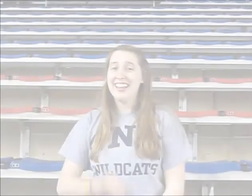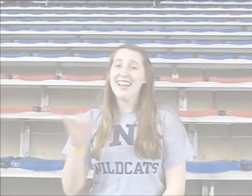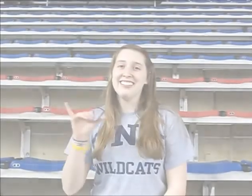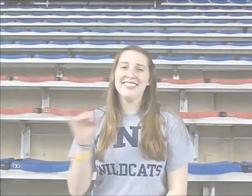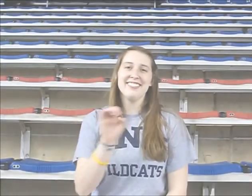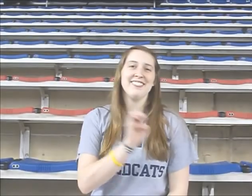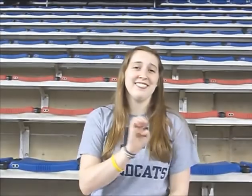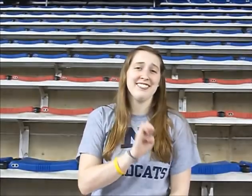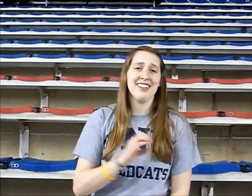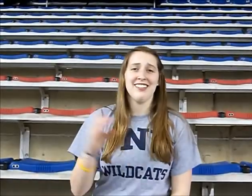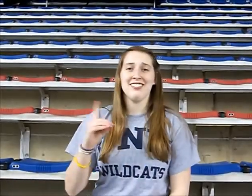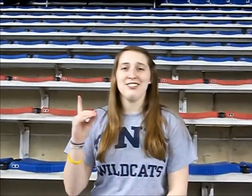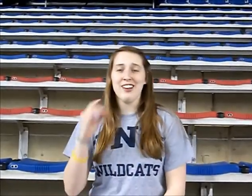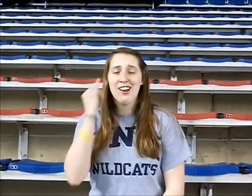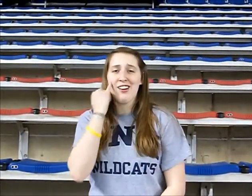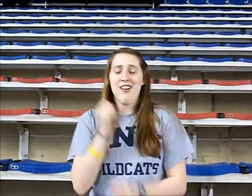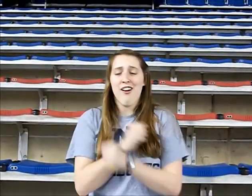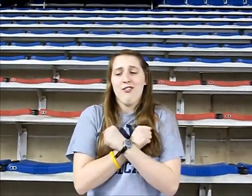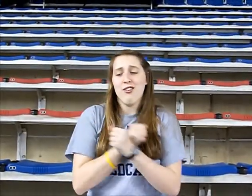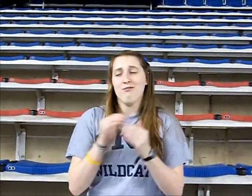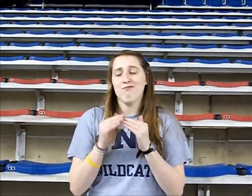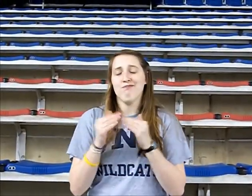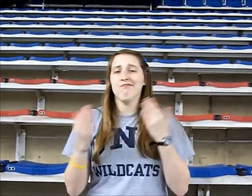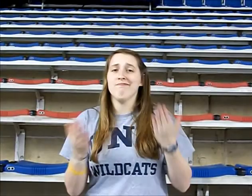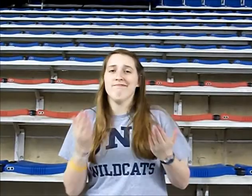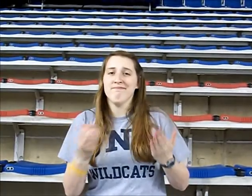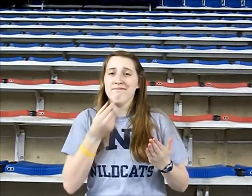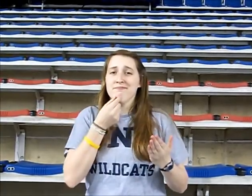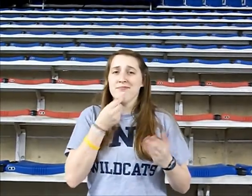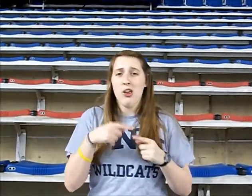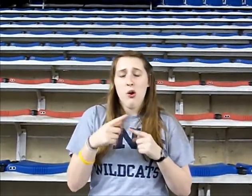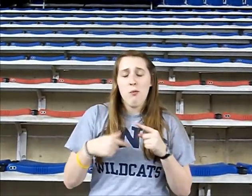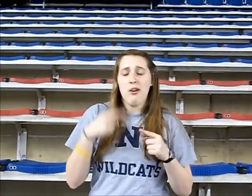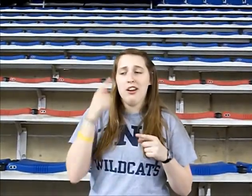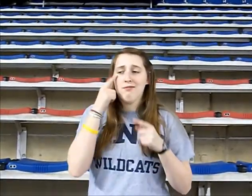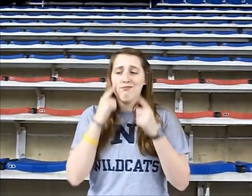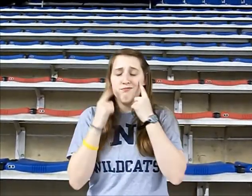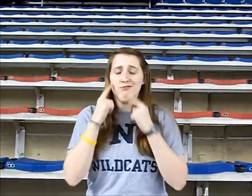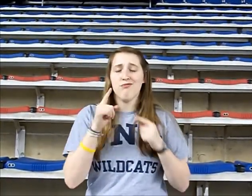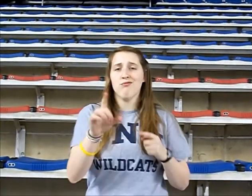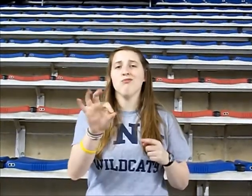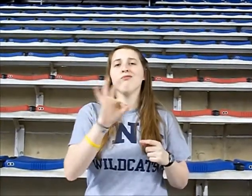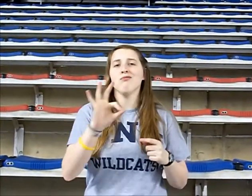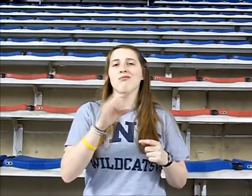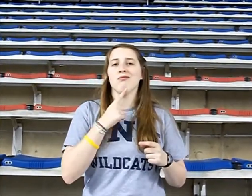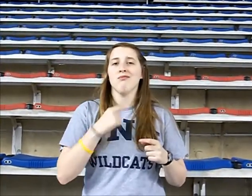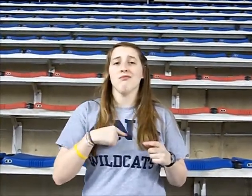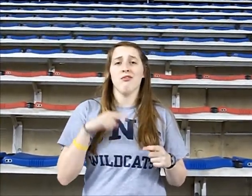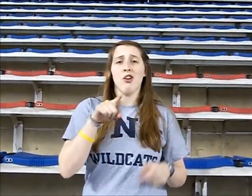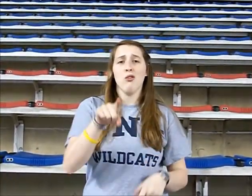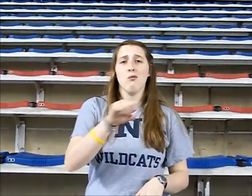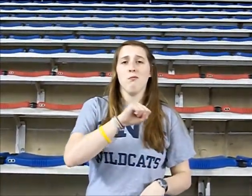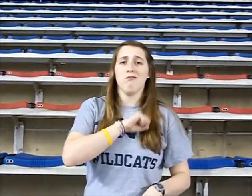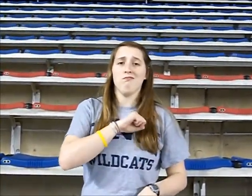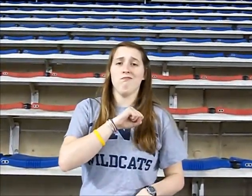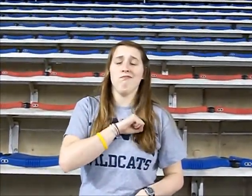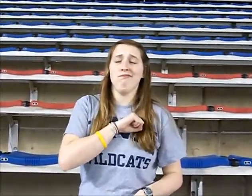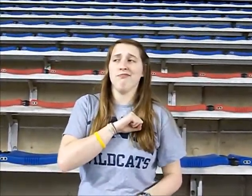It's like Eminem and Dr. Dre, if I love you more I might be gay And when I'm feeling down you know just what to say You my homie,